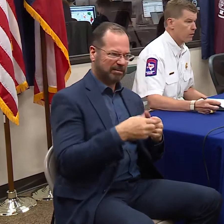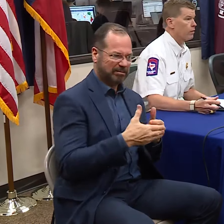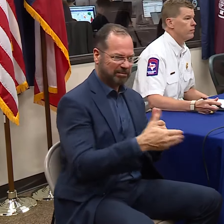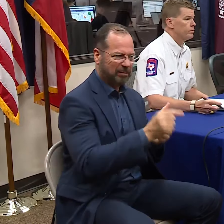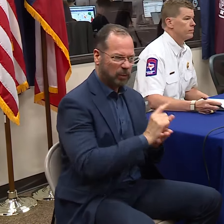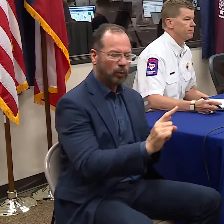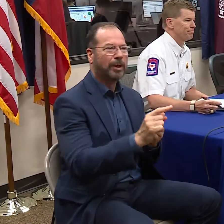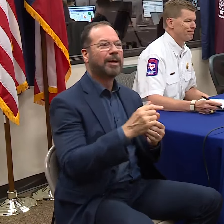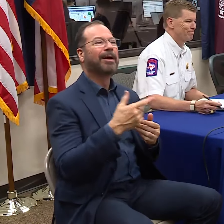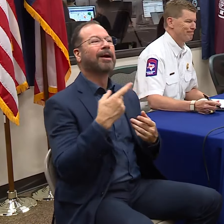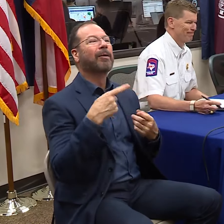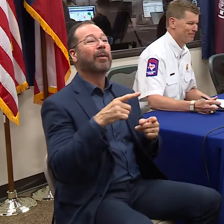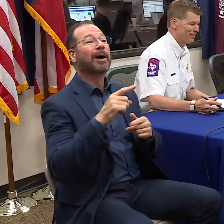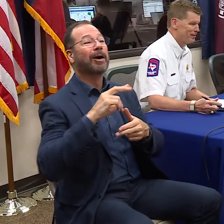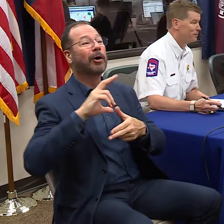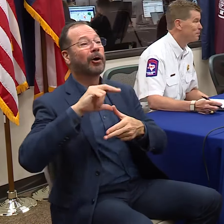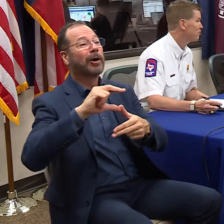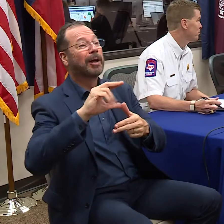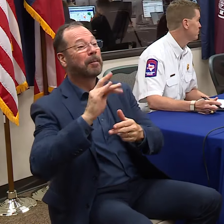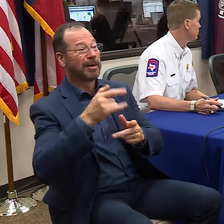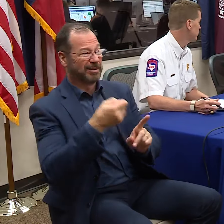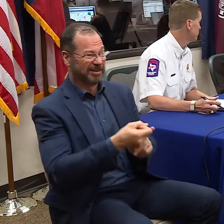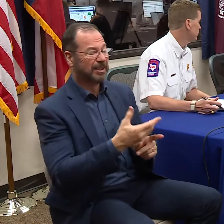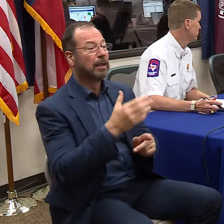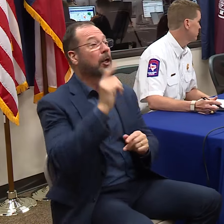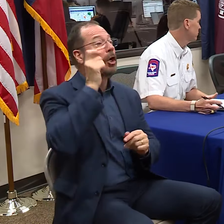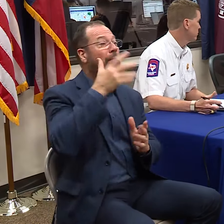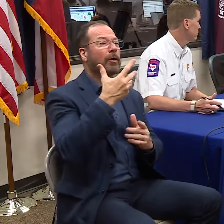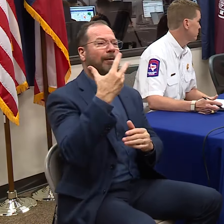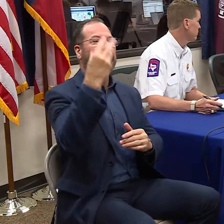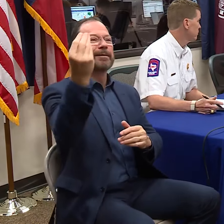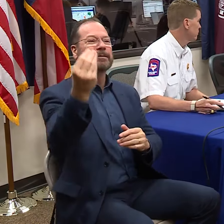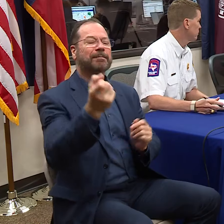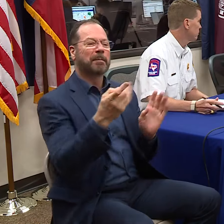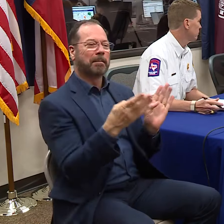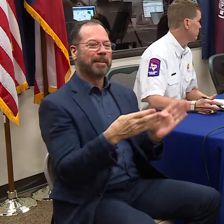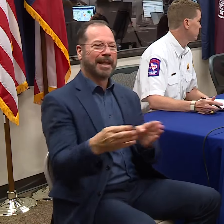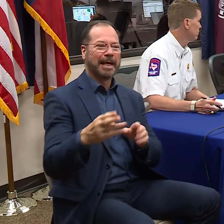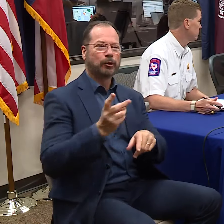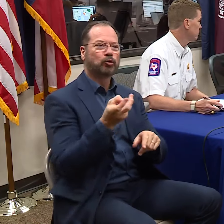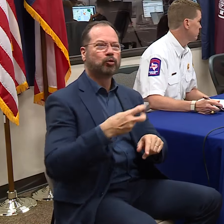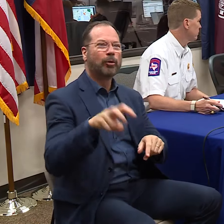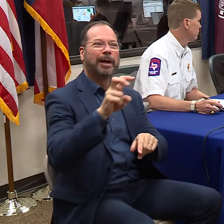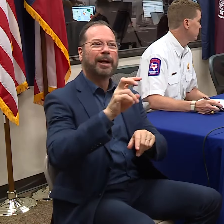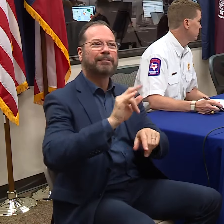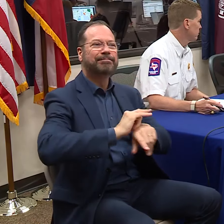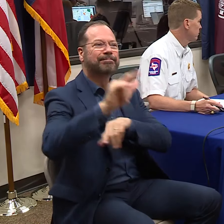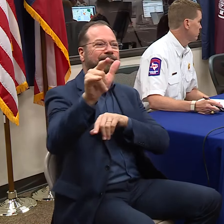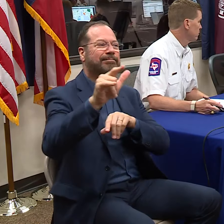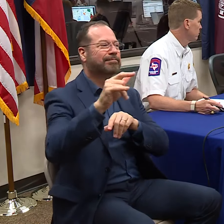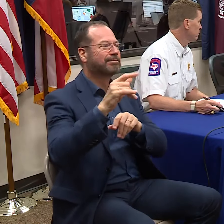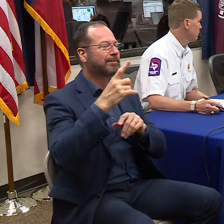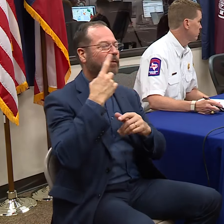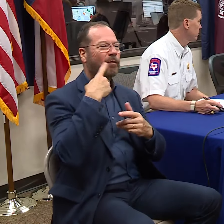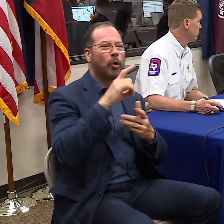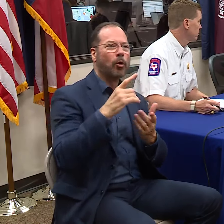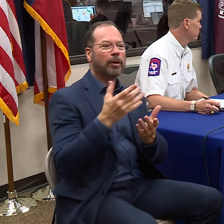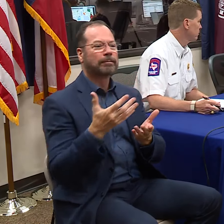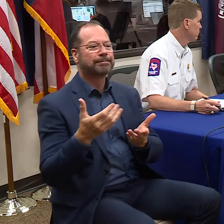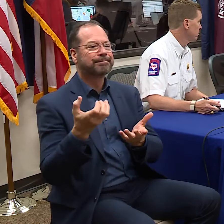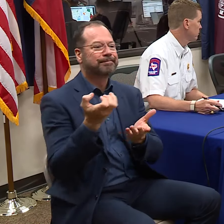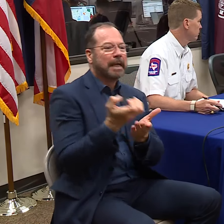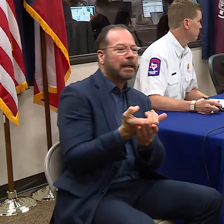with Hurricane Burrell. The governor is on a pre-planned trip, economic trip, for Texas,